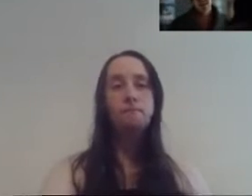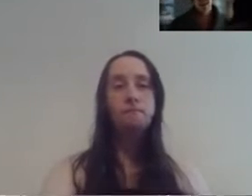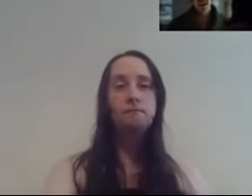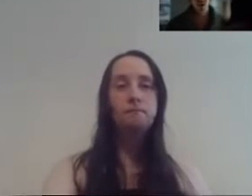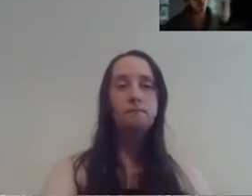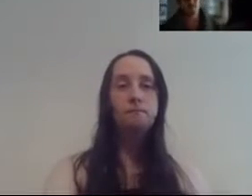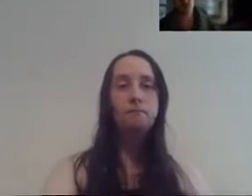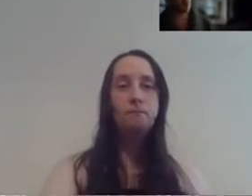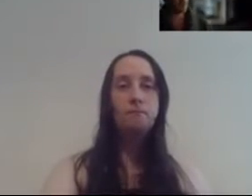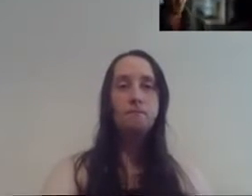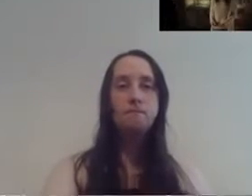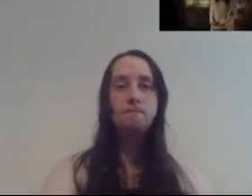I want to be with you